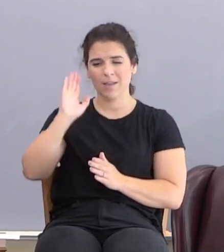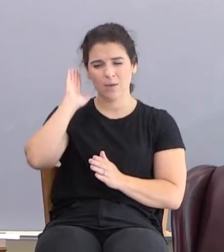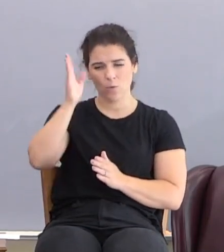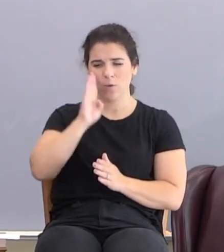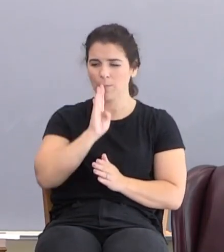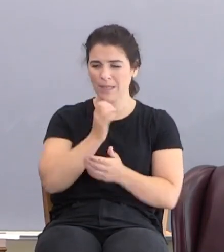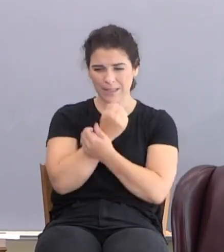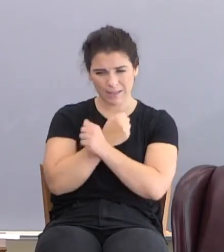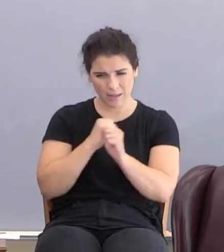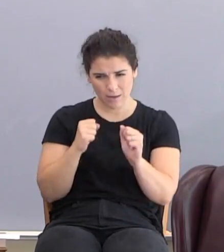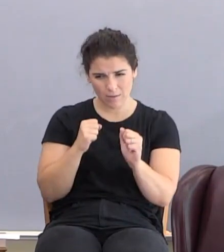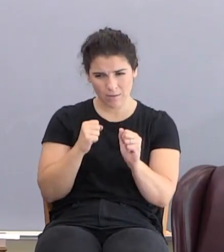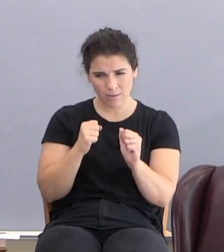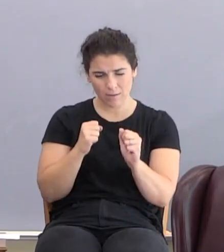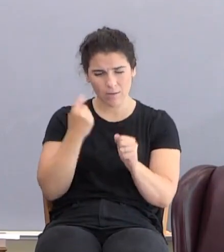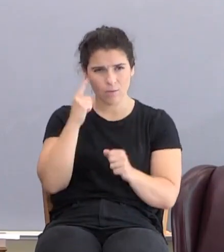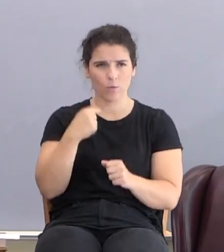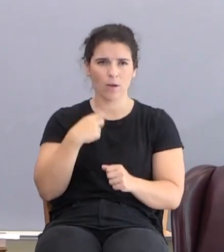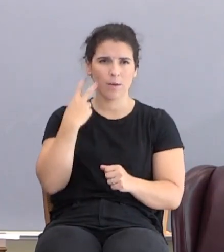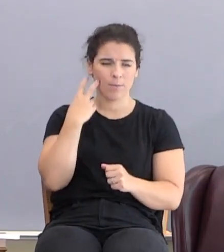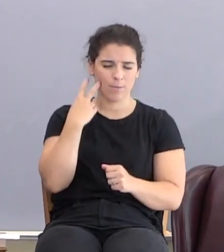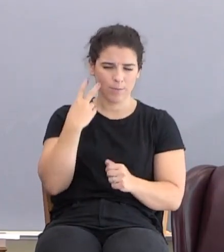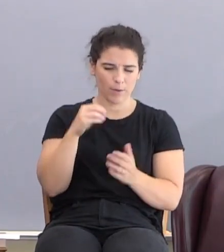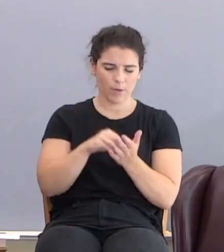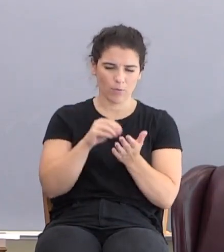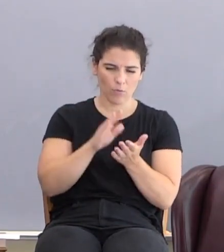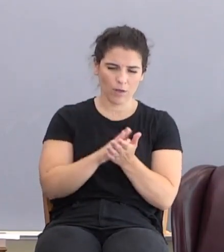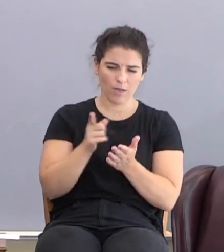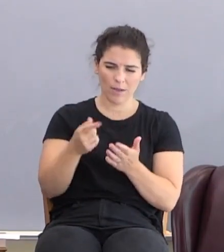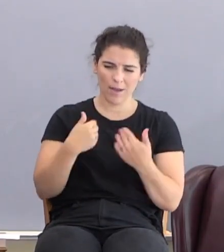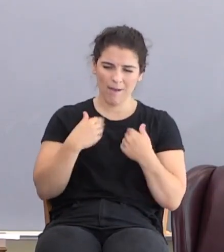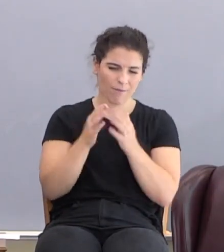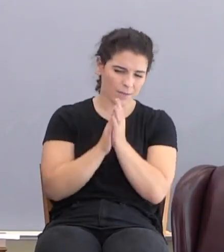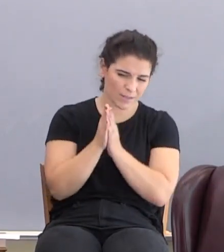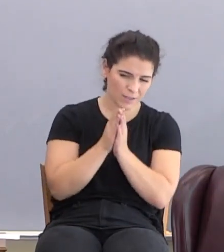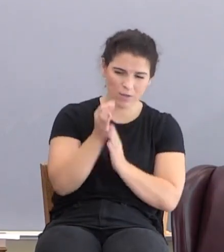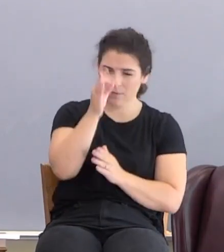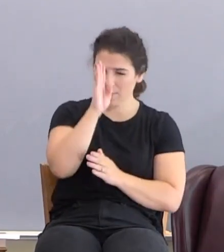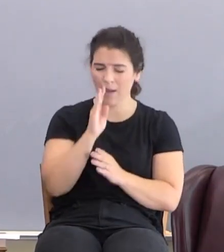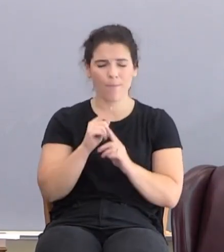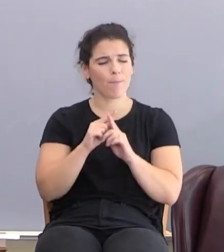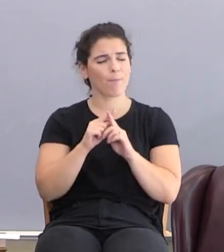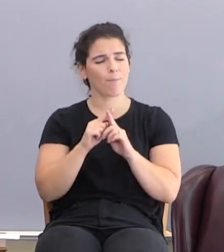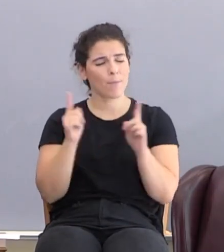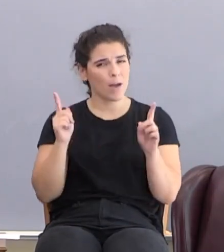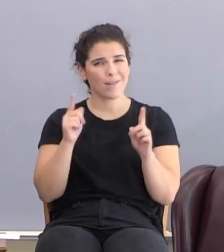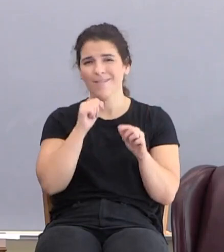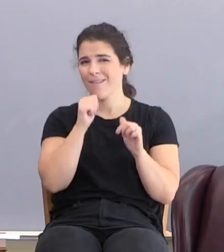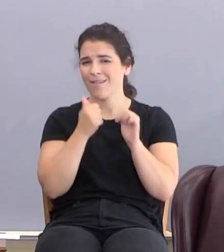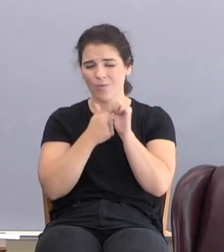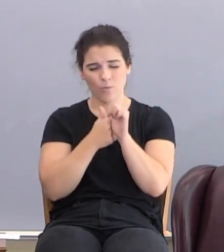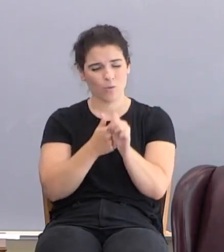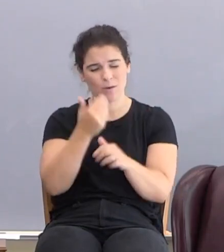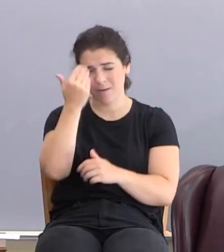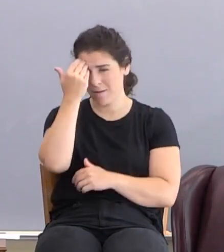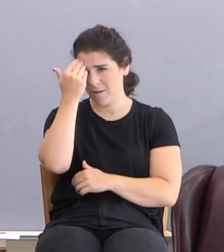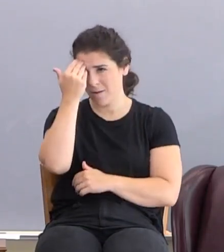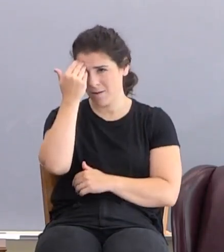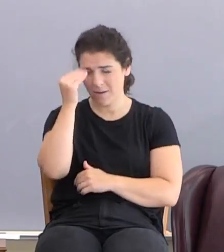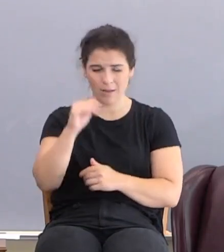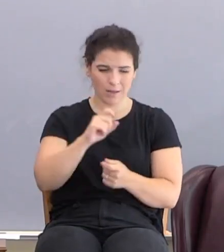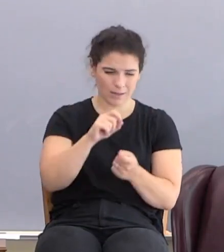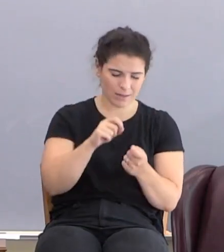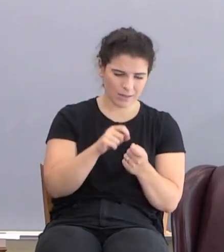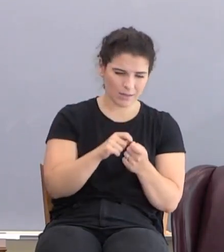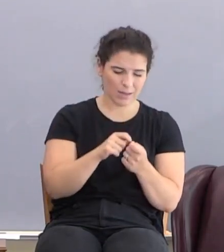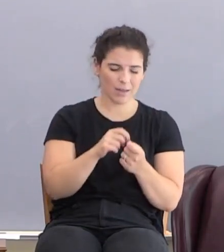that they have a zeal of God, but not according to knowledge. Now, that's exactly Cain's situation. He's